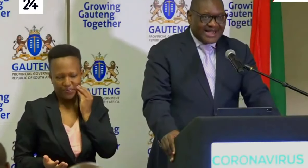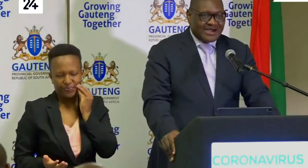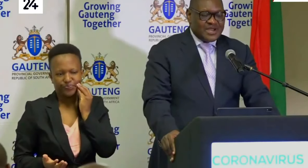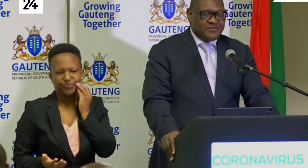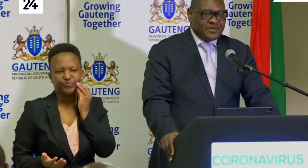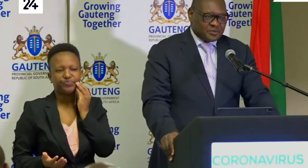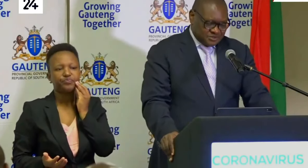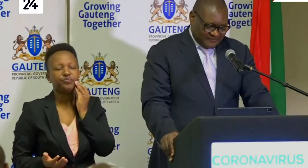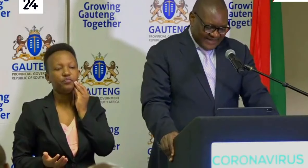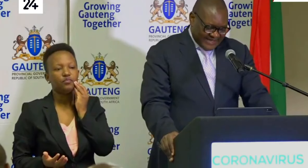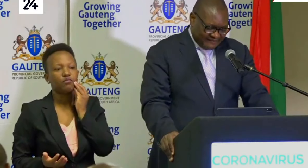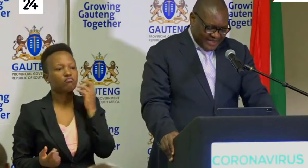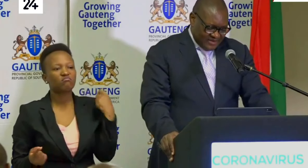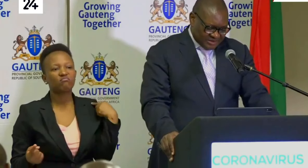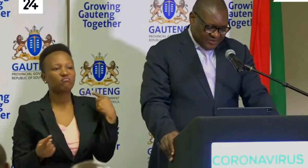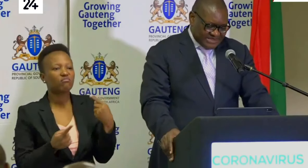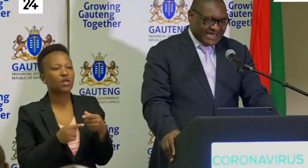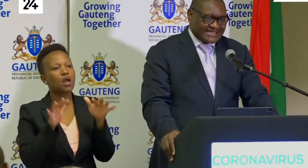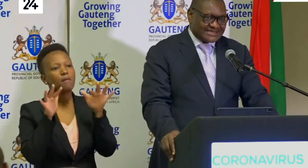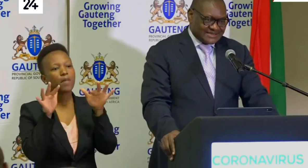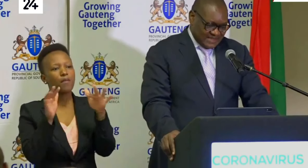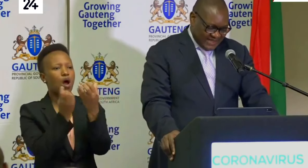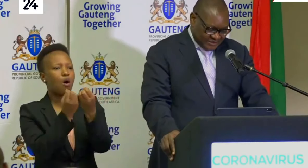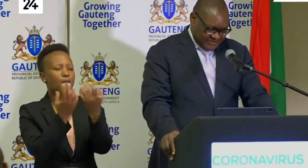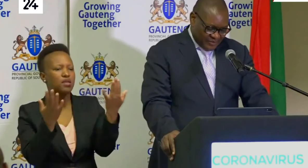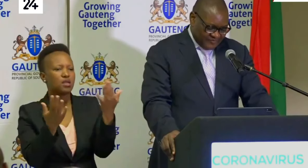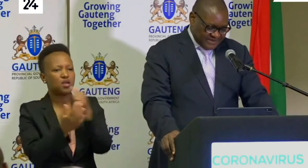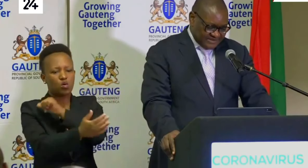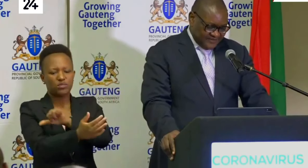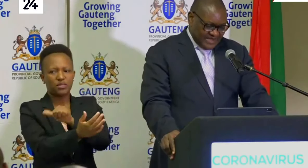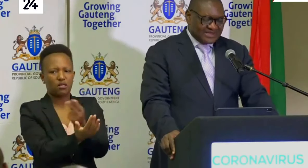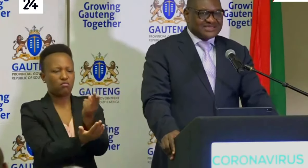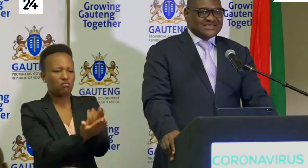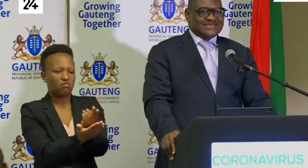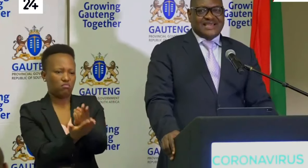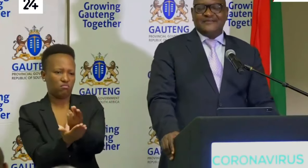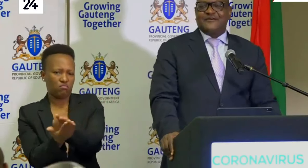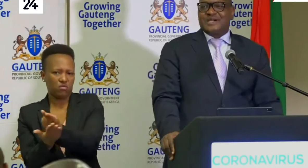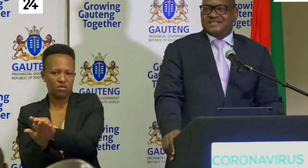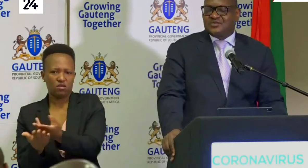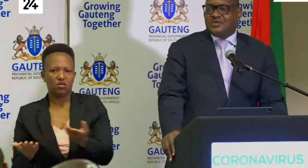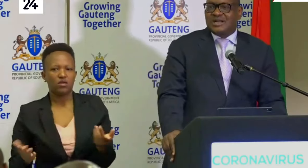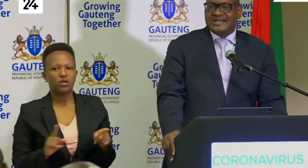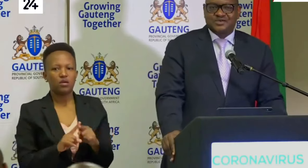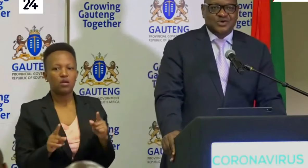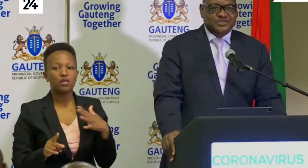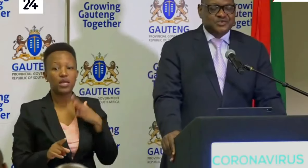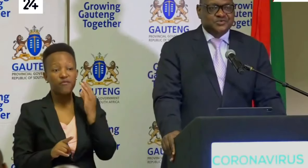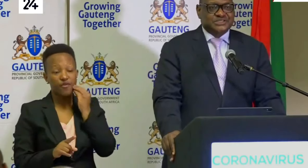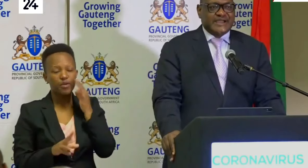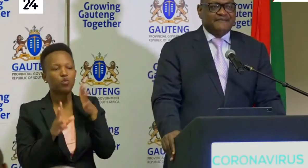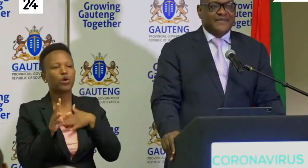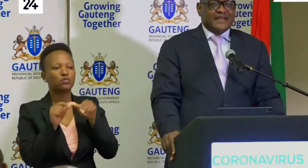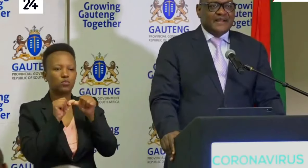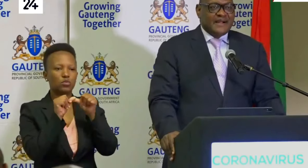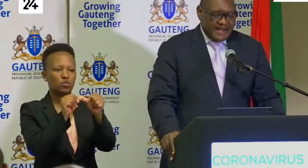how many people so far have been hospitalized in Gauteng province. This is the information we would like to continue